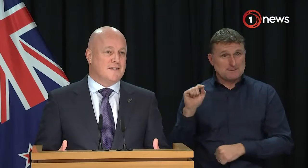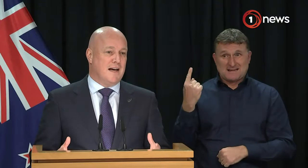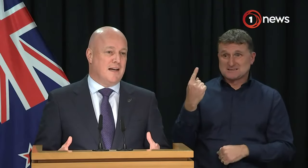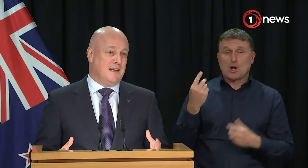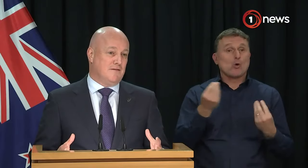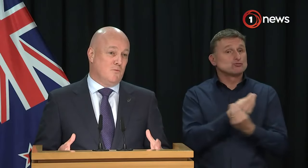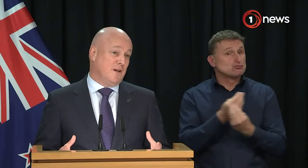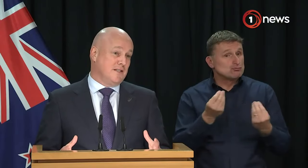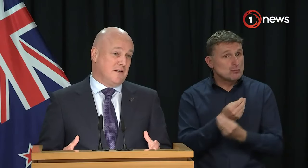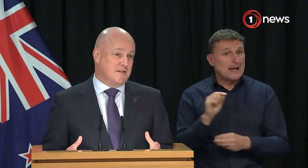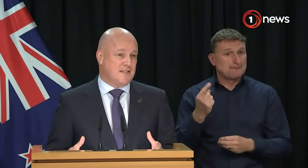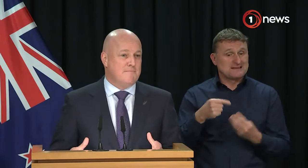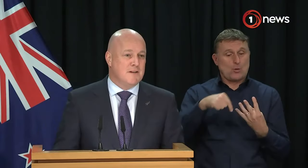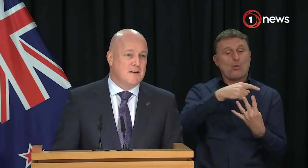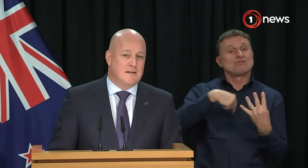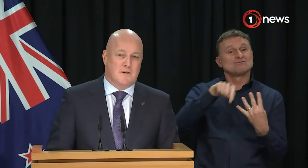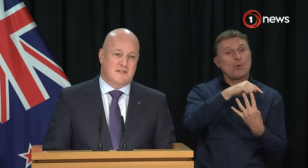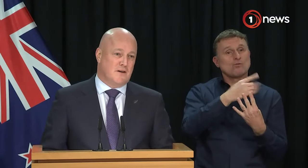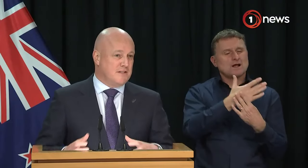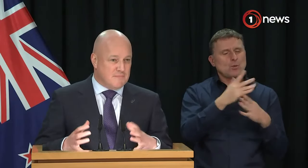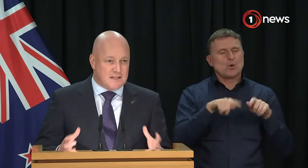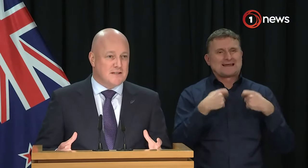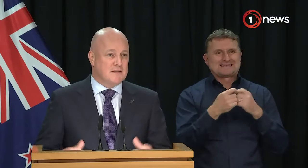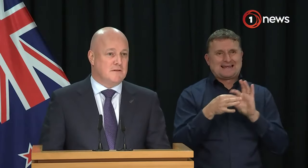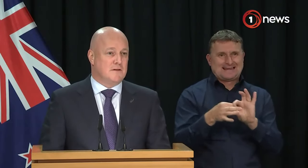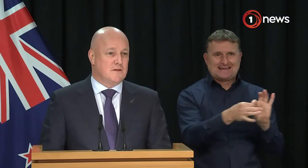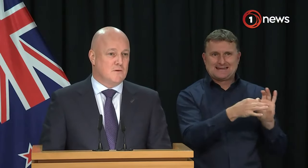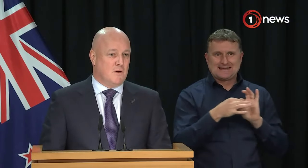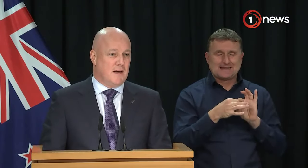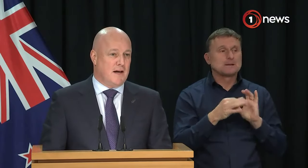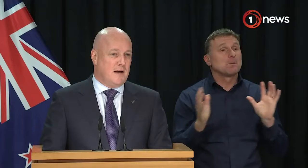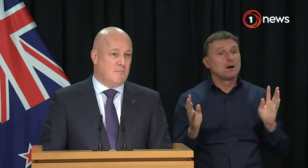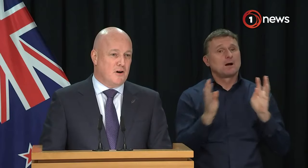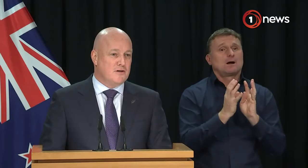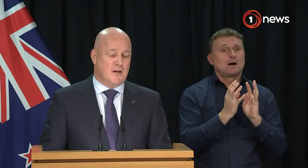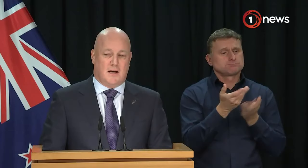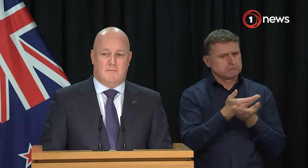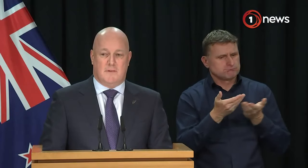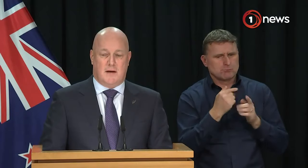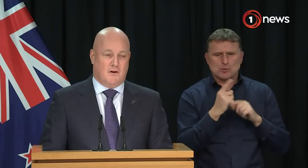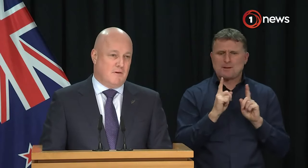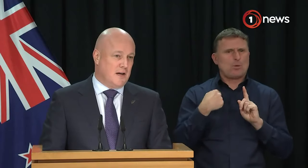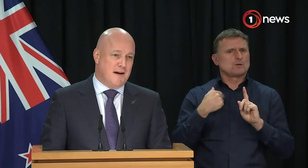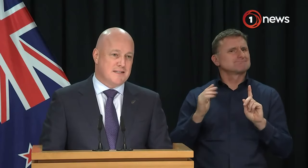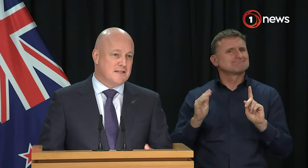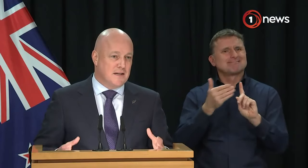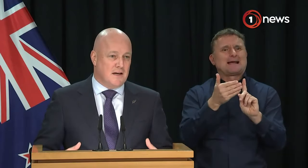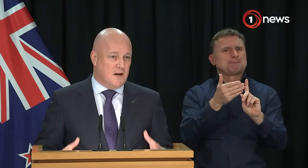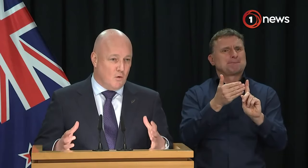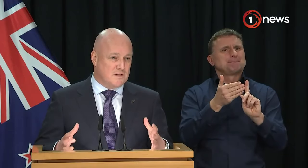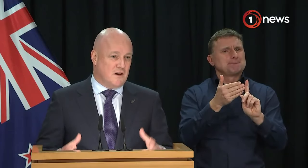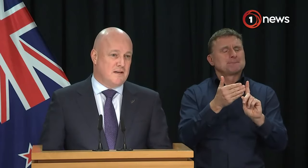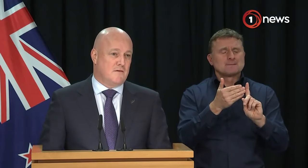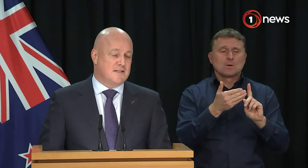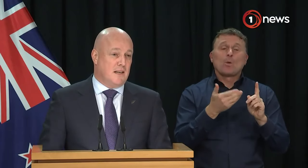all four of us are collectively working together as a team. We have a series of meetings to talk about our approach that happen on a regular basis,